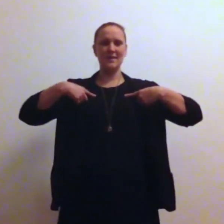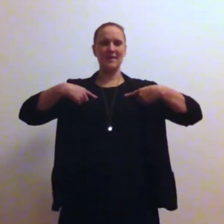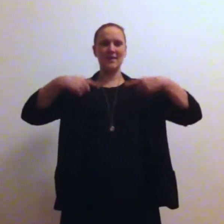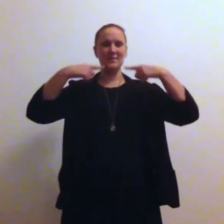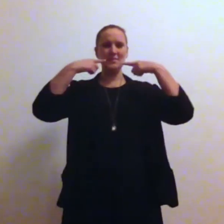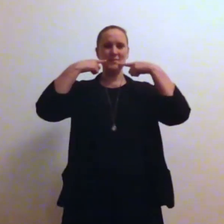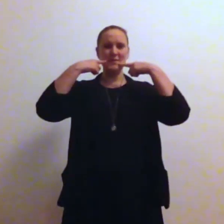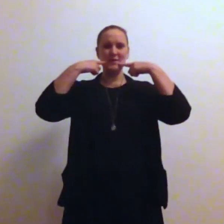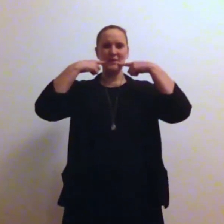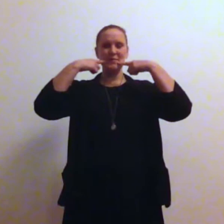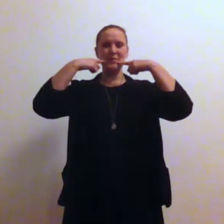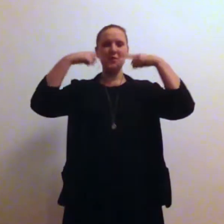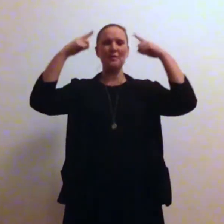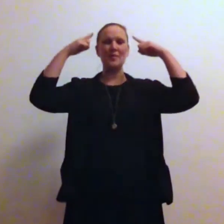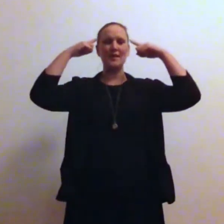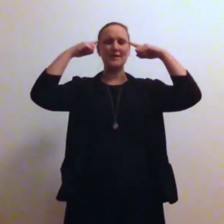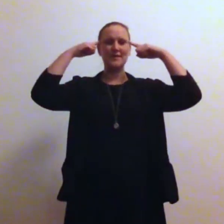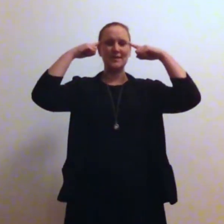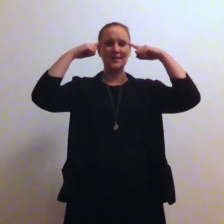I am speaking broad-mindedly.